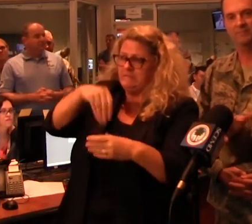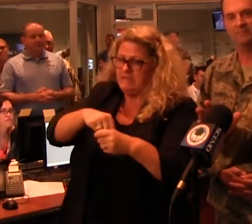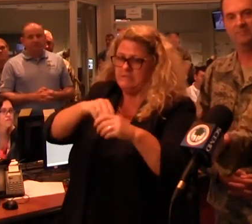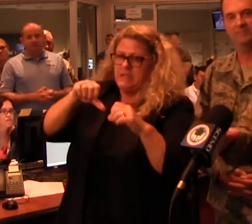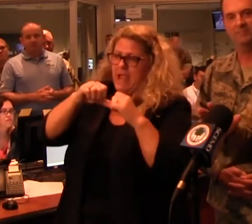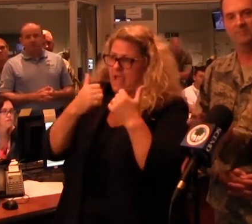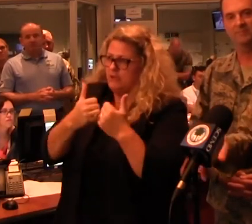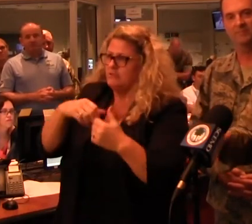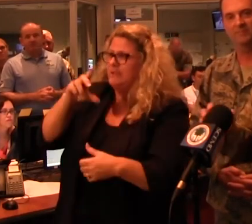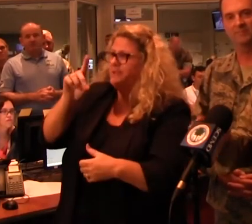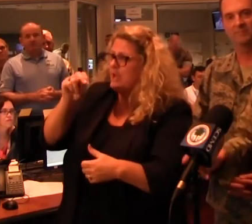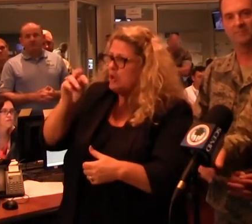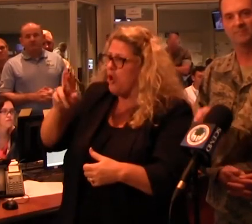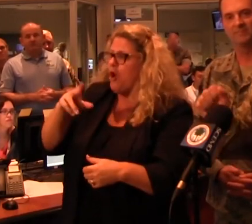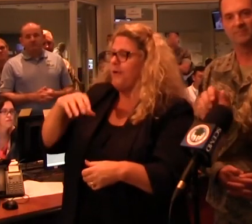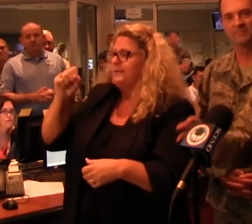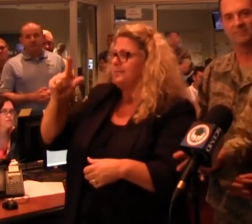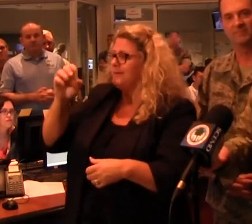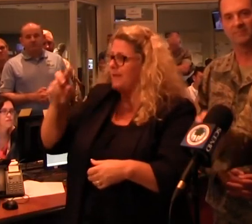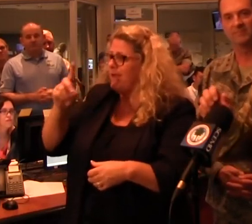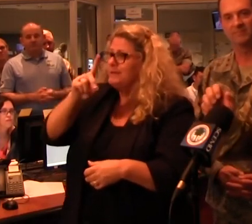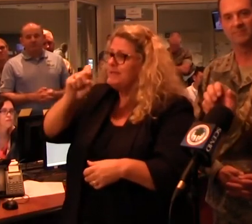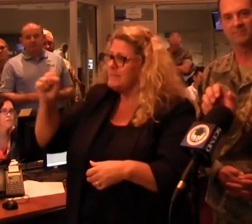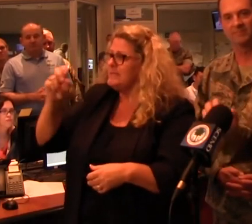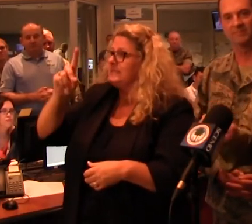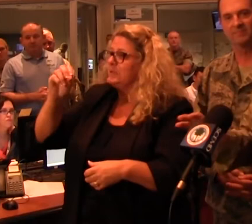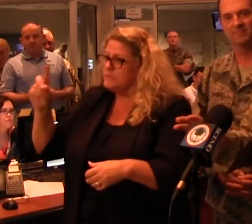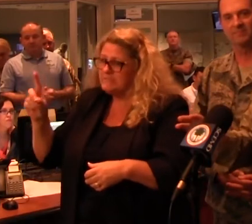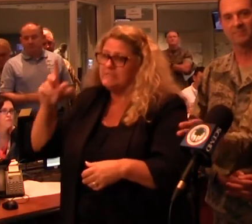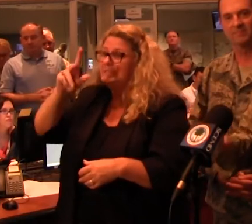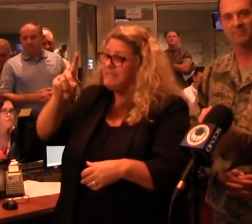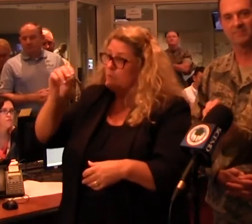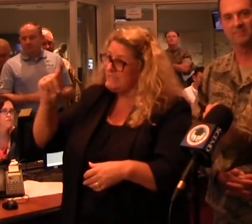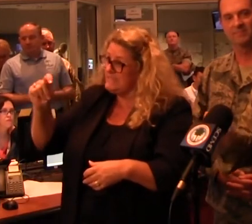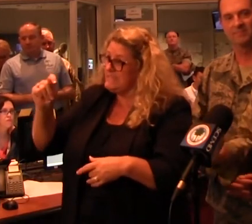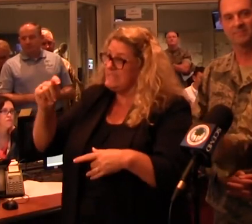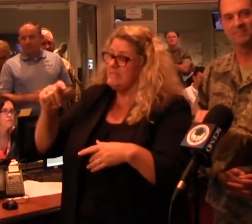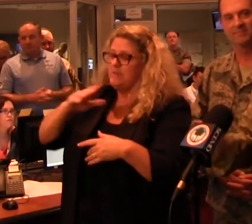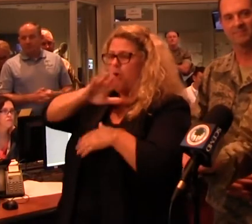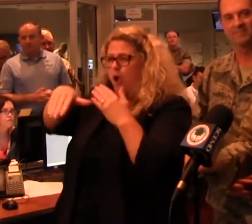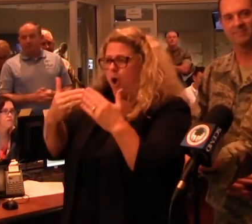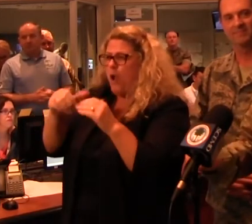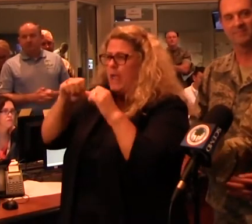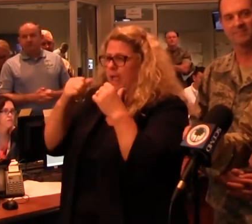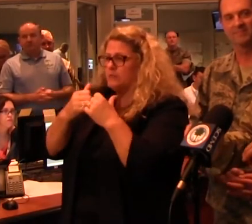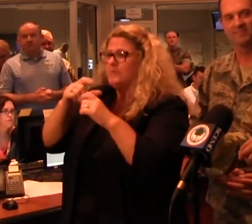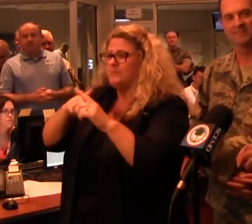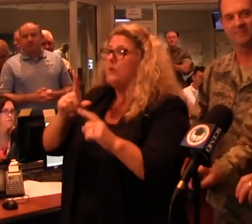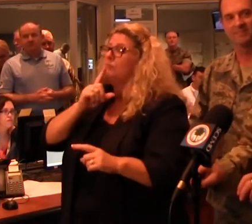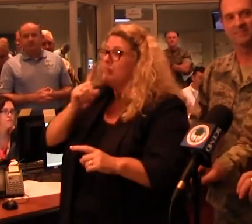DOT, DNR, SLED, DHEC, DSS. It's all of the agencies, but it's especially the counties